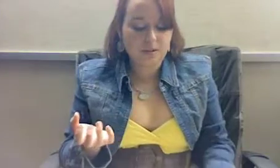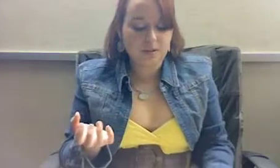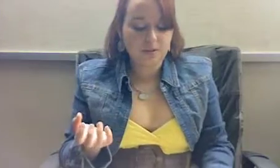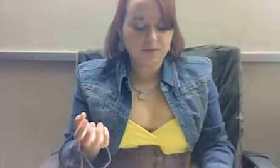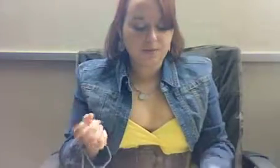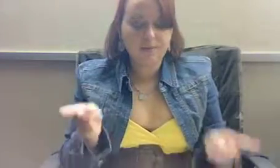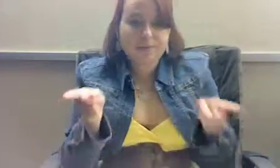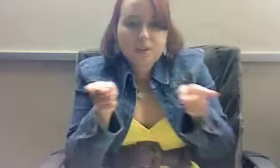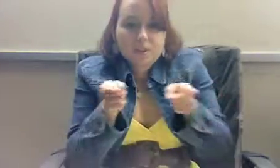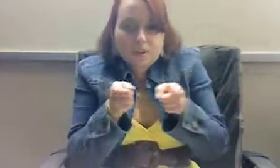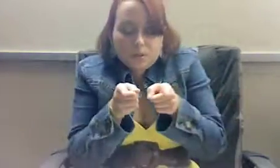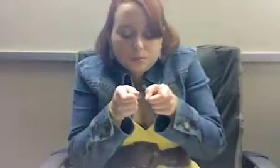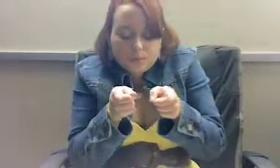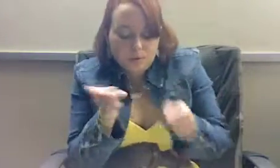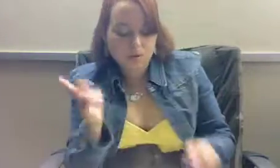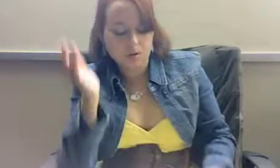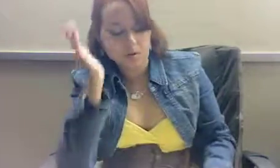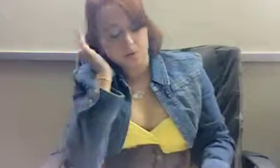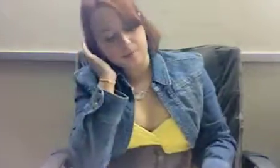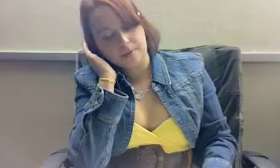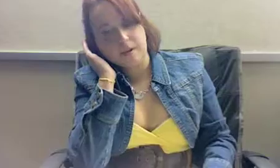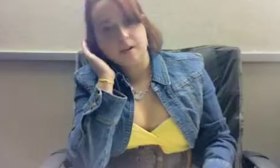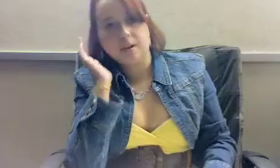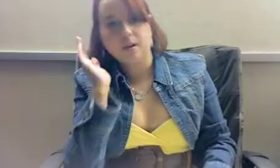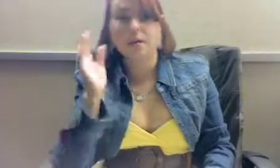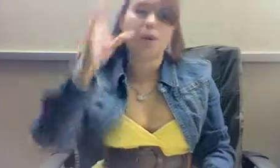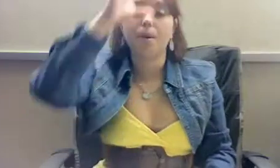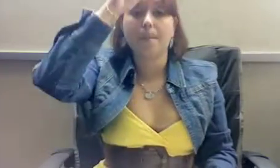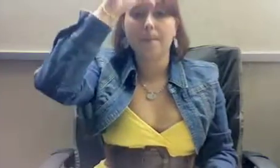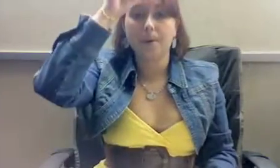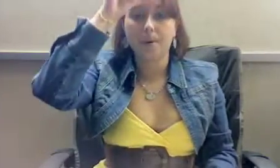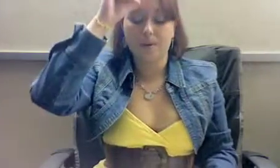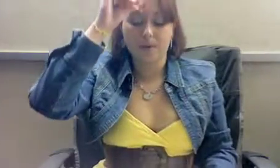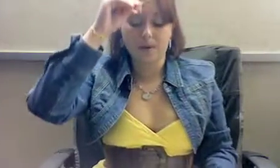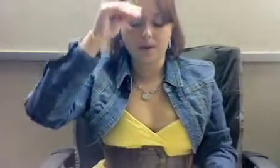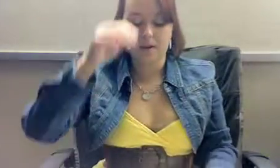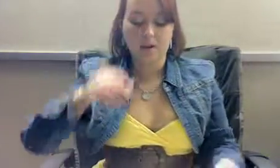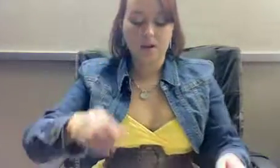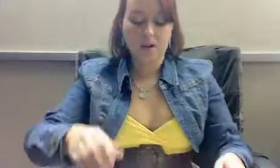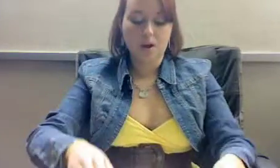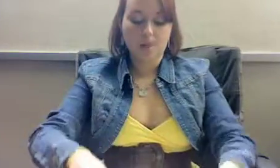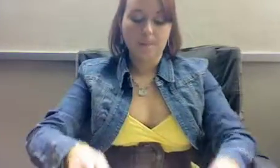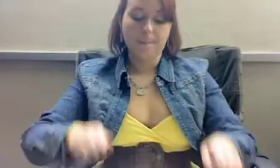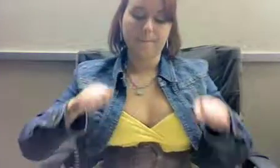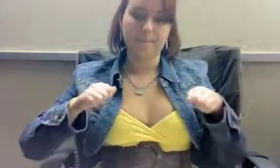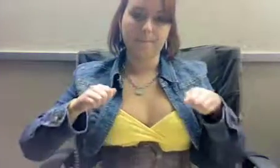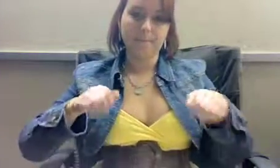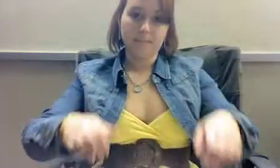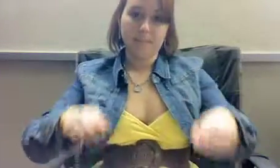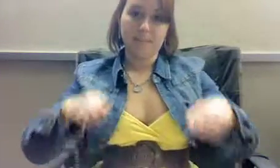good. That's because he is. He's able to do facial expressions. He's very good at facial expressions.